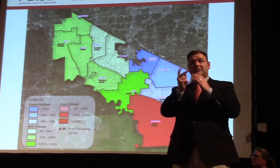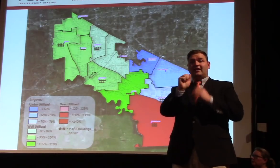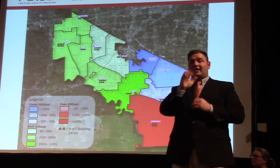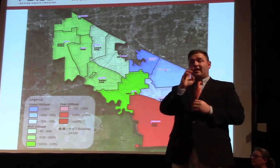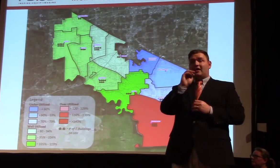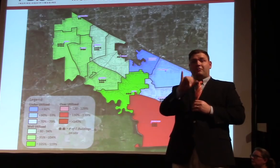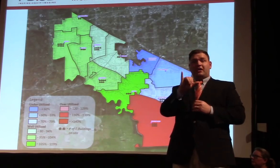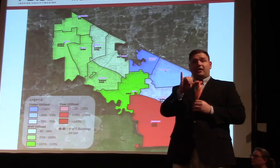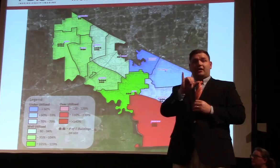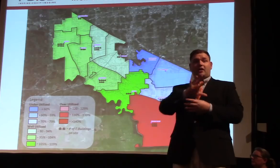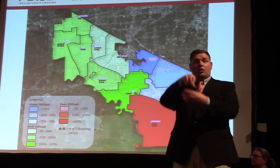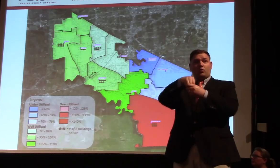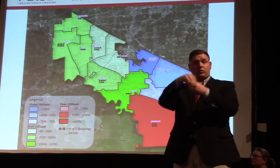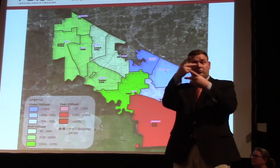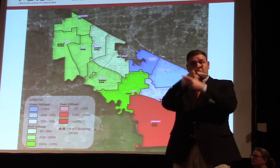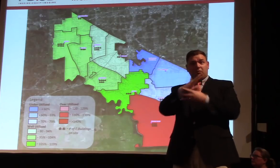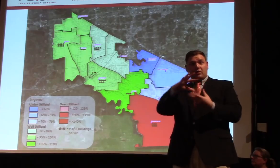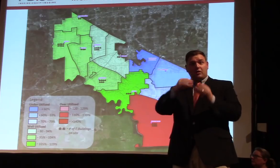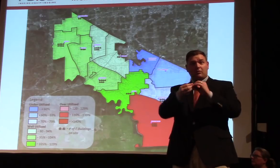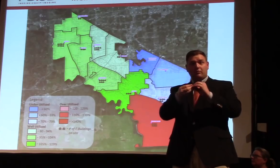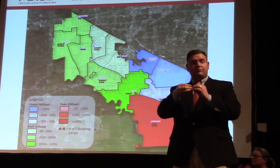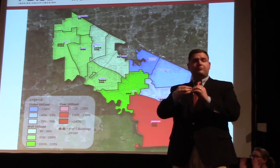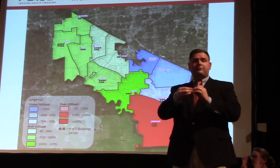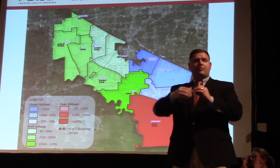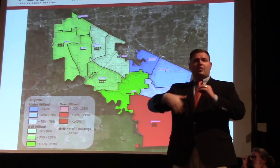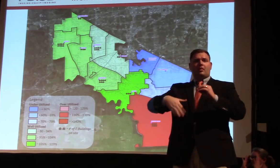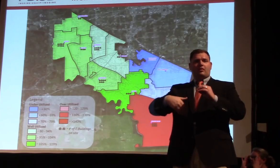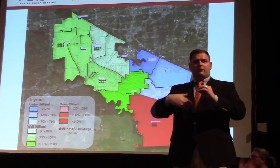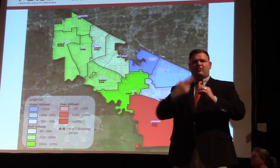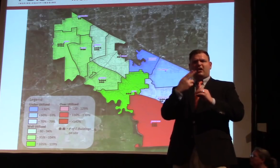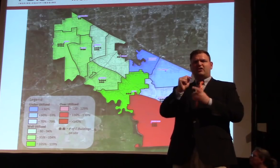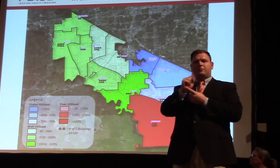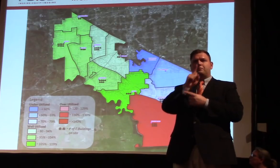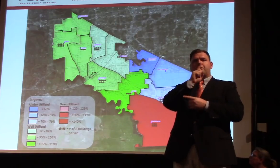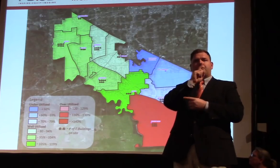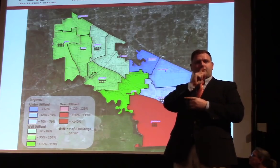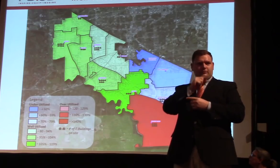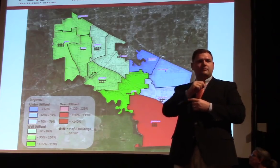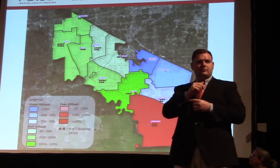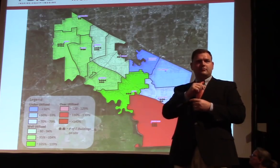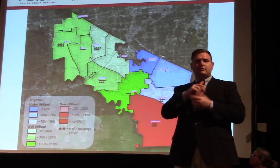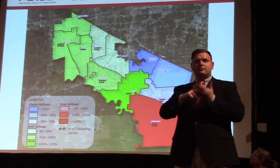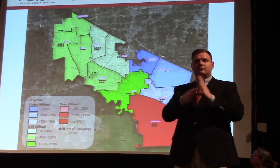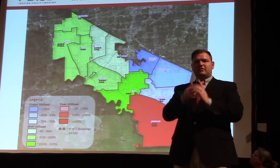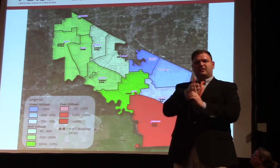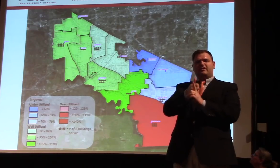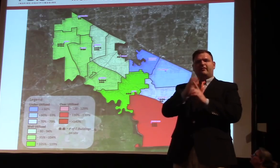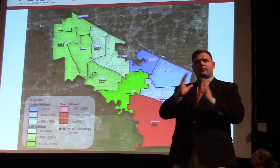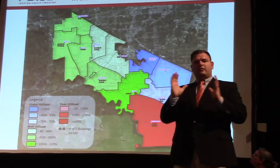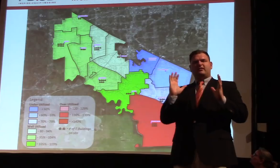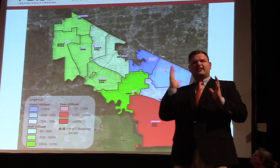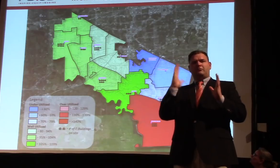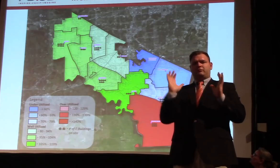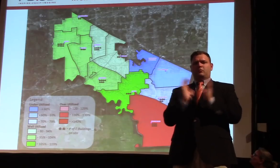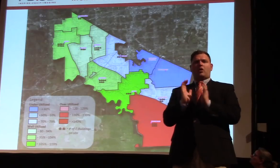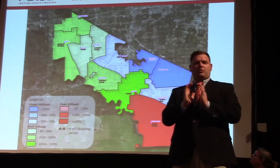enrollment at Hightower. so that's part of the reason why it shows under-utilization, and it also has a relatively small attendance area.